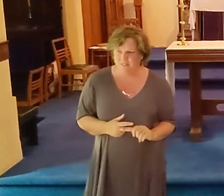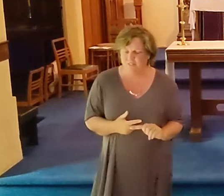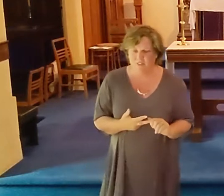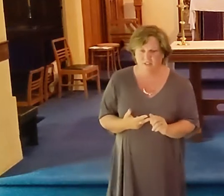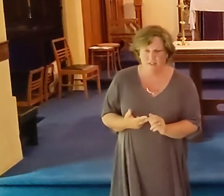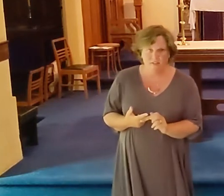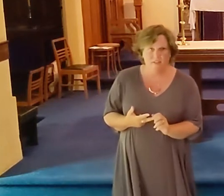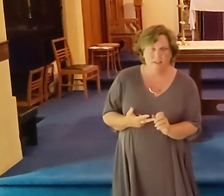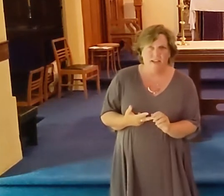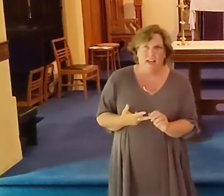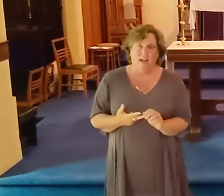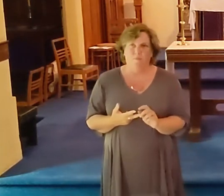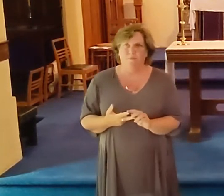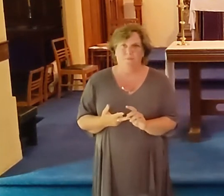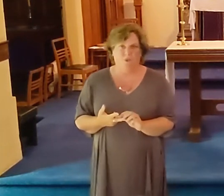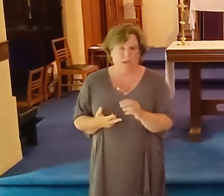don't cuss.